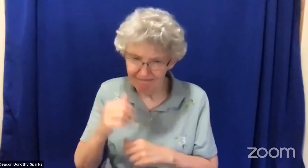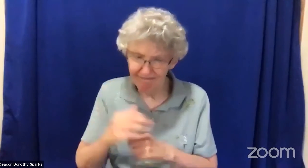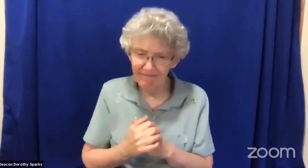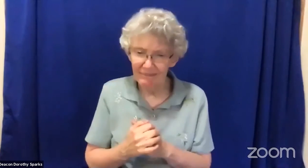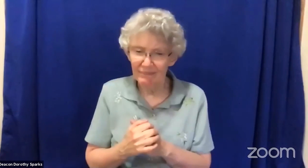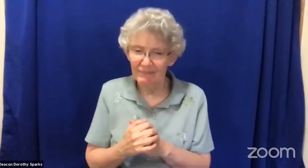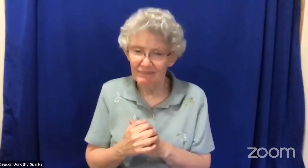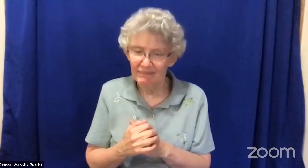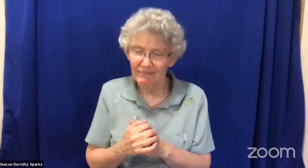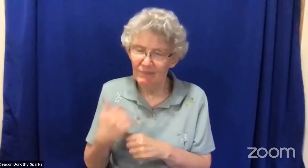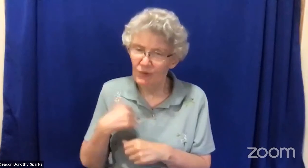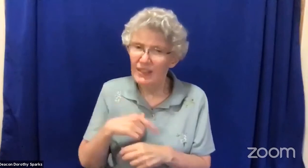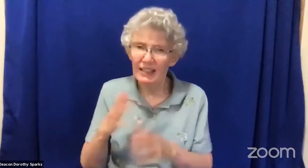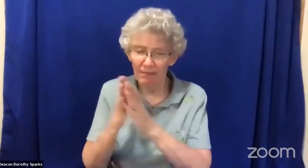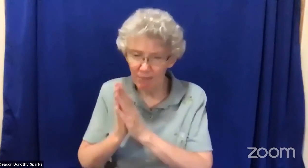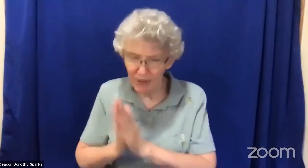or indigenous skin colors